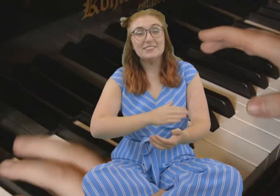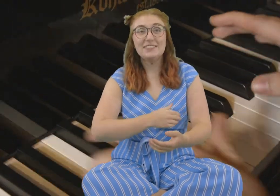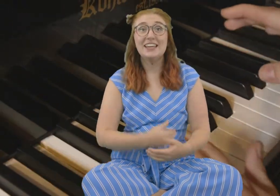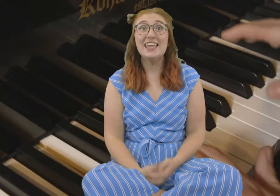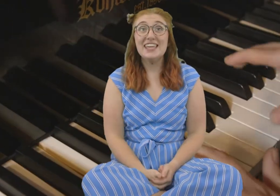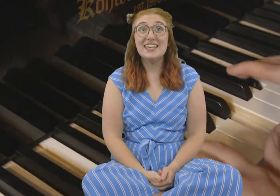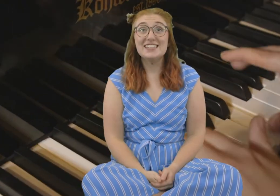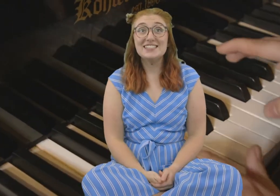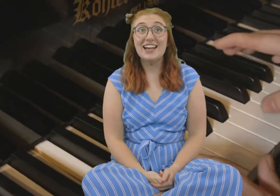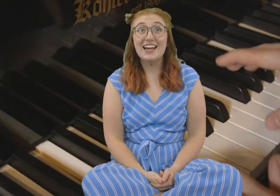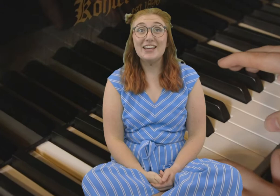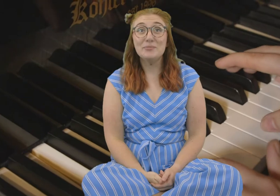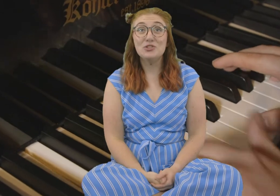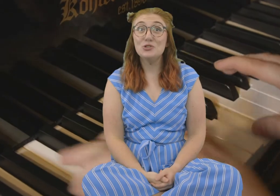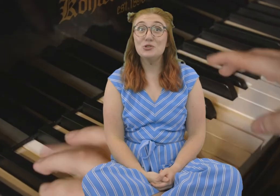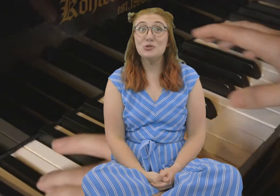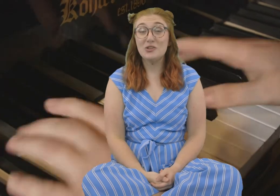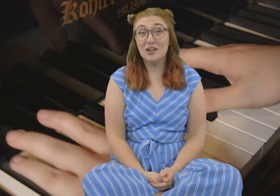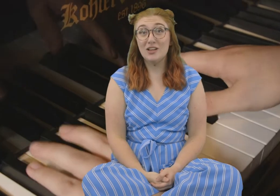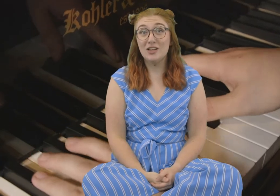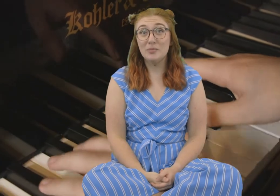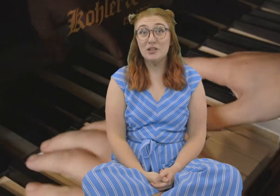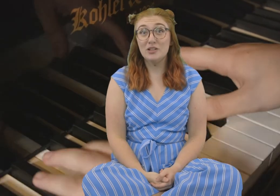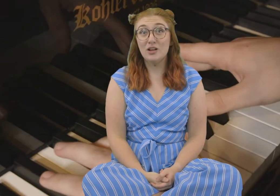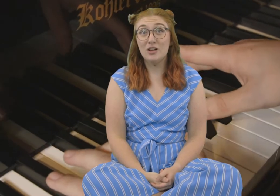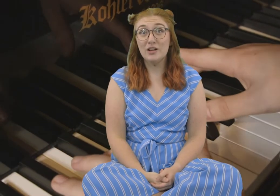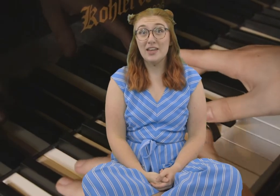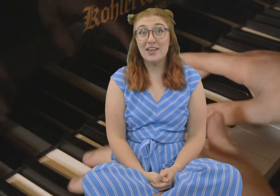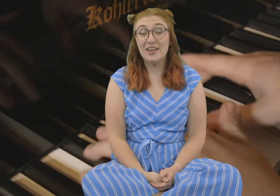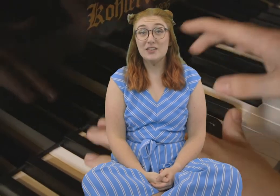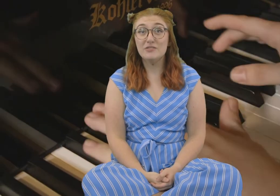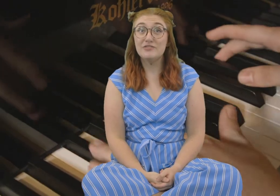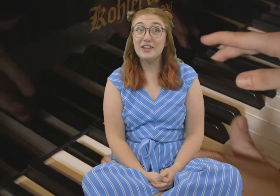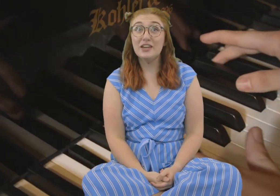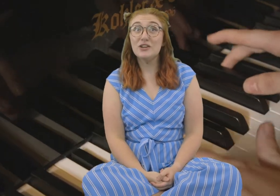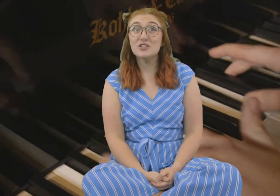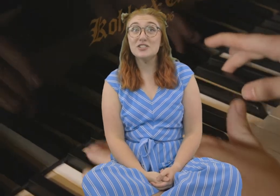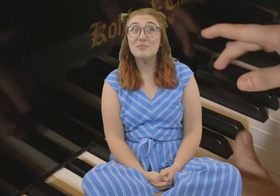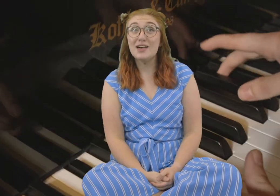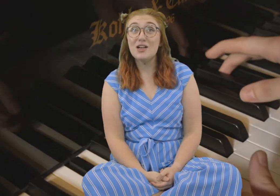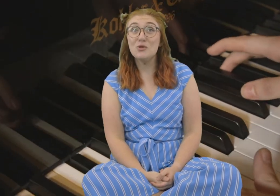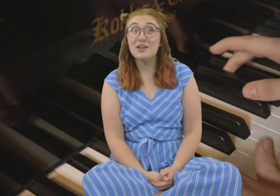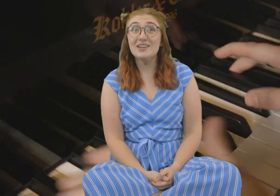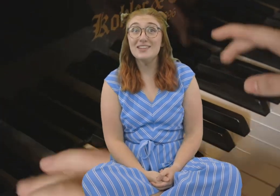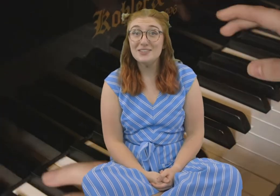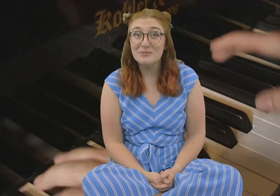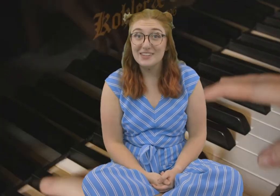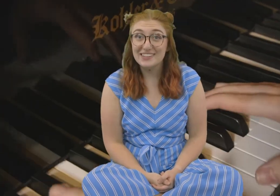It's time to come along and fingerspell with me.